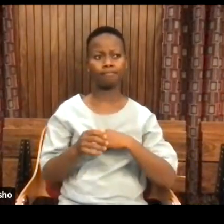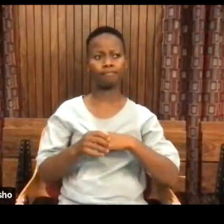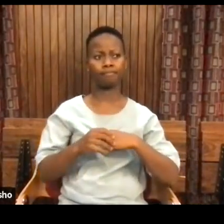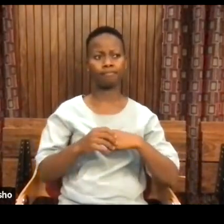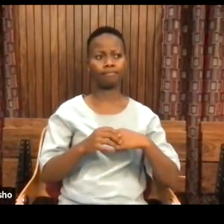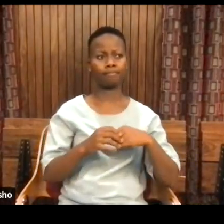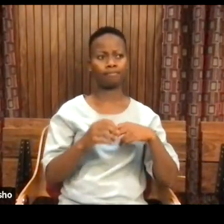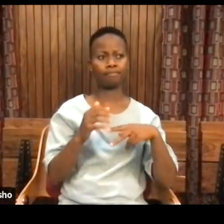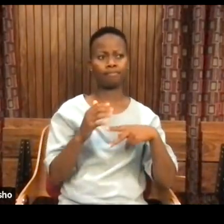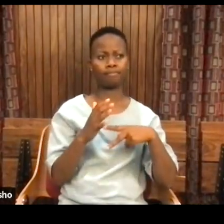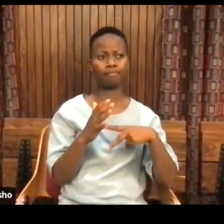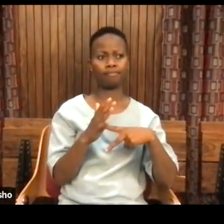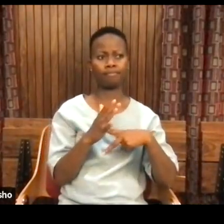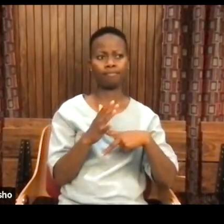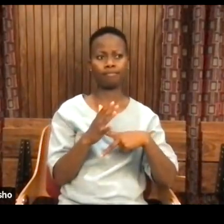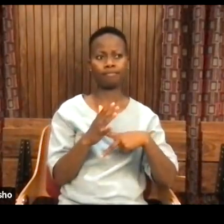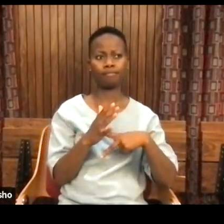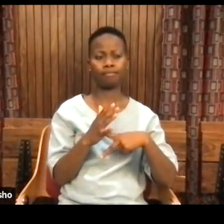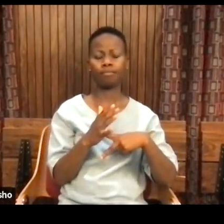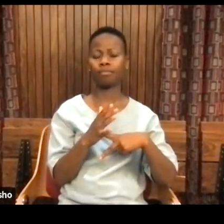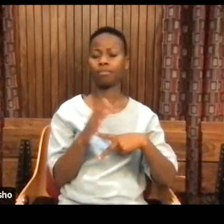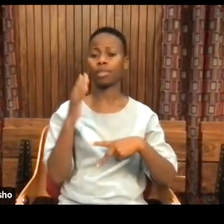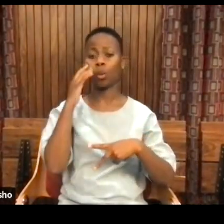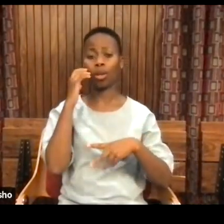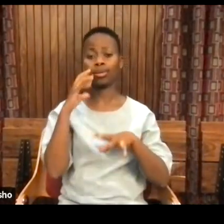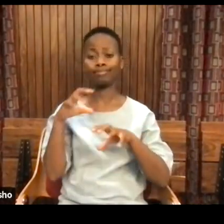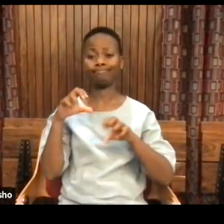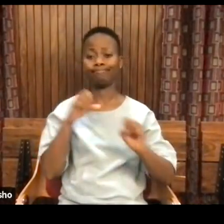decolonizing knowledge,